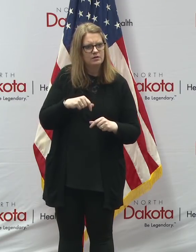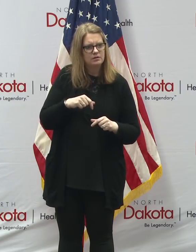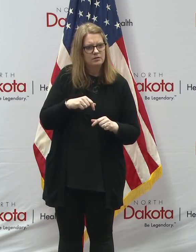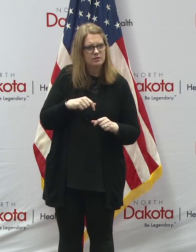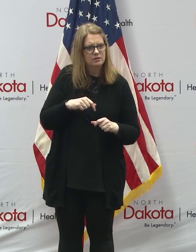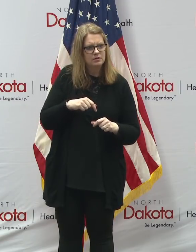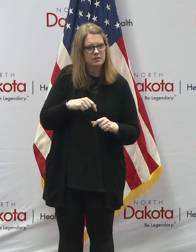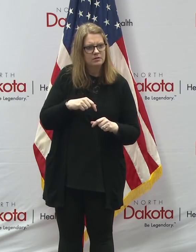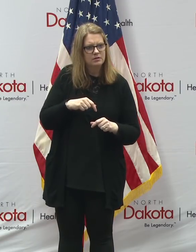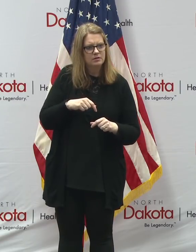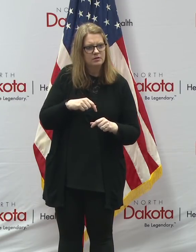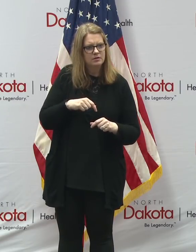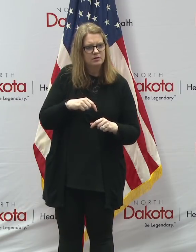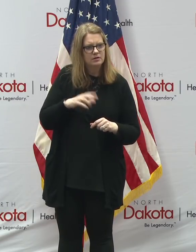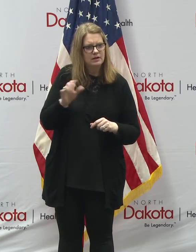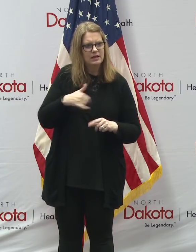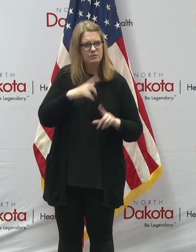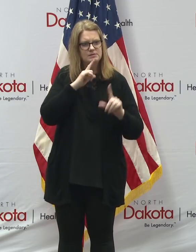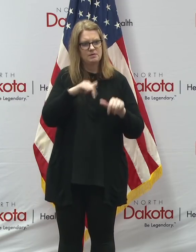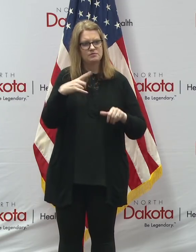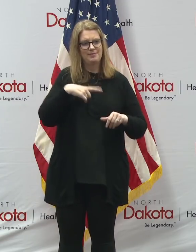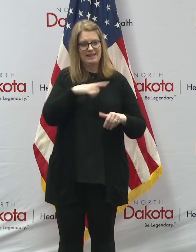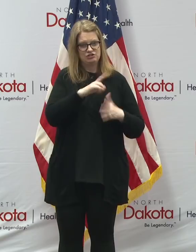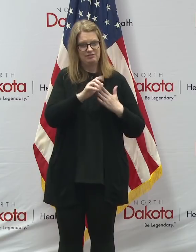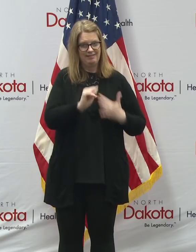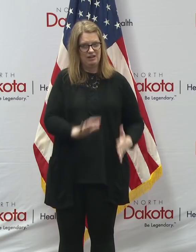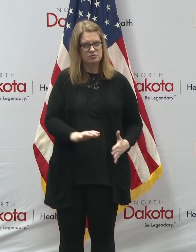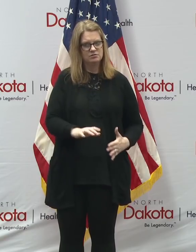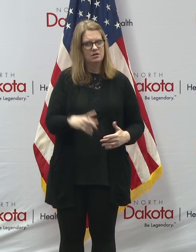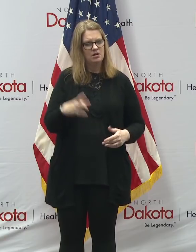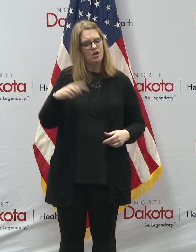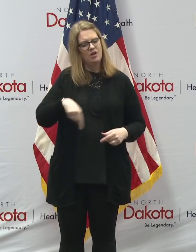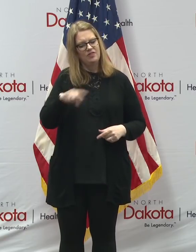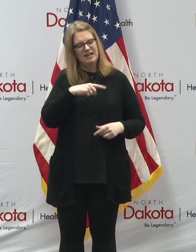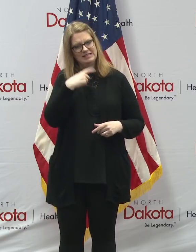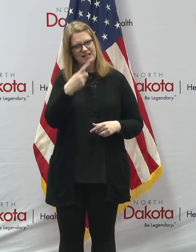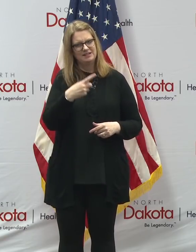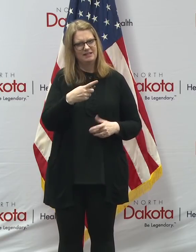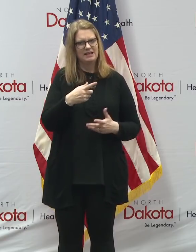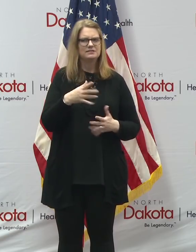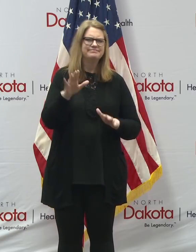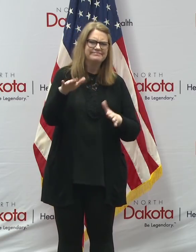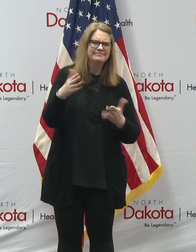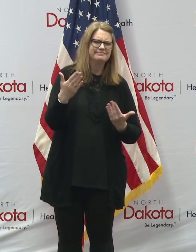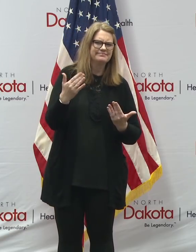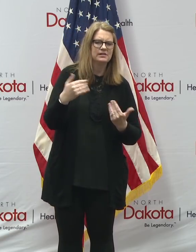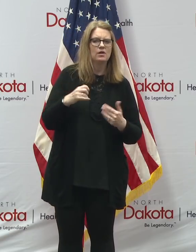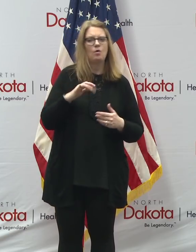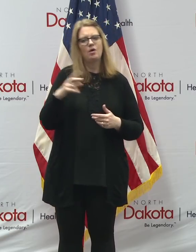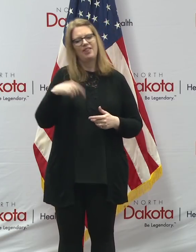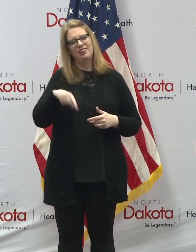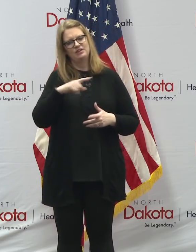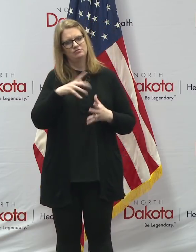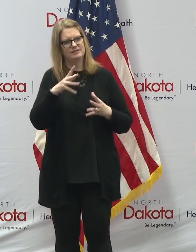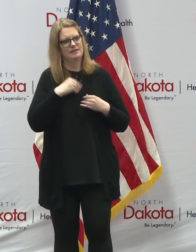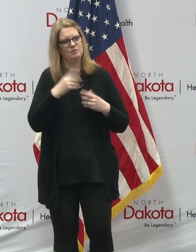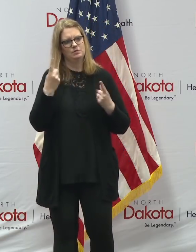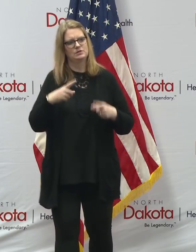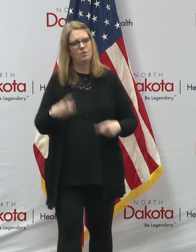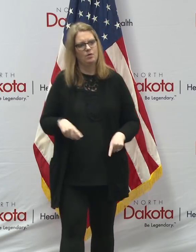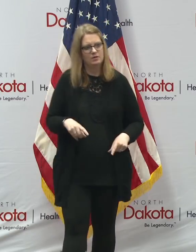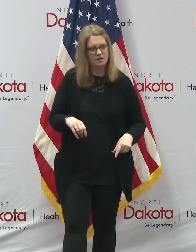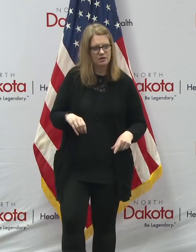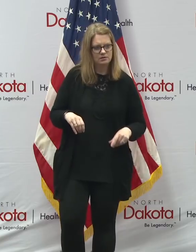response from legislative leaders here? Are they pushing back at all? Have they tried or are they accepting what's going on in terms of business